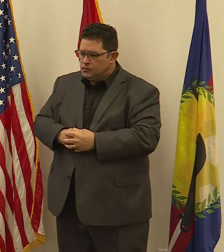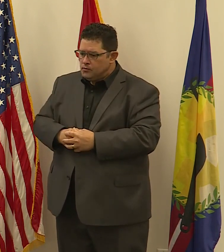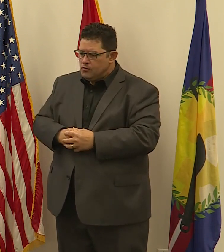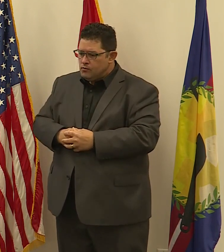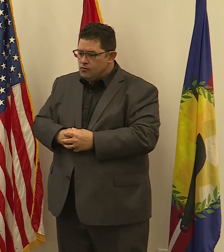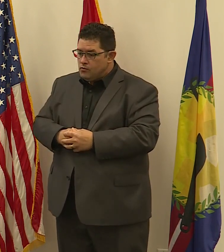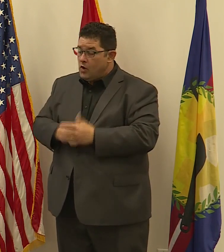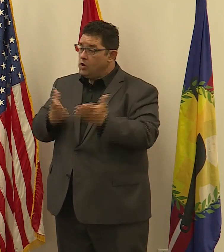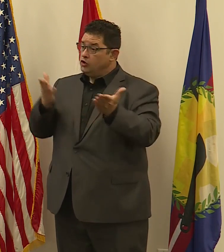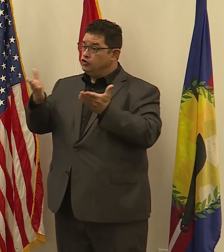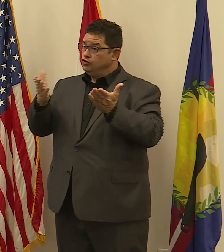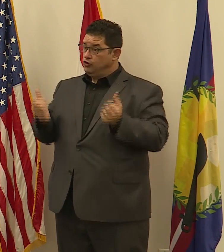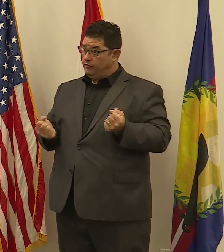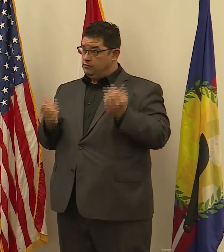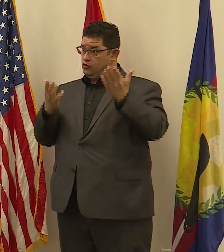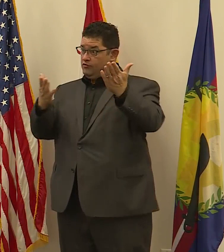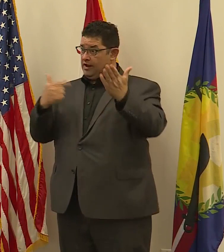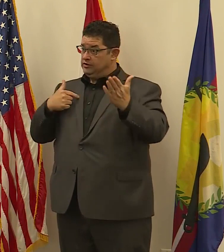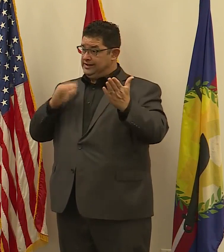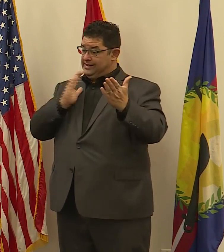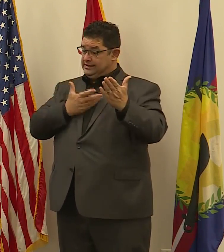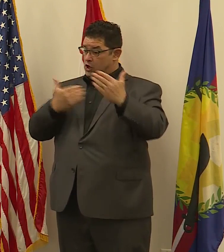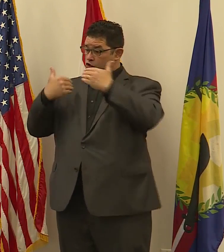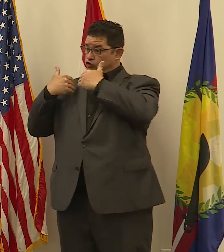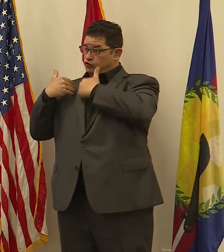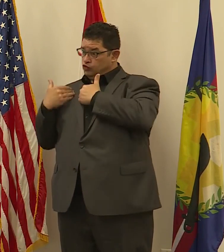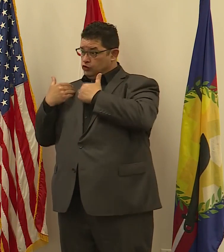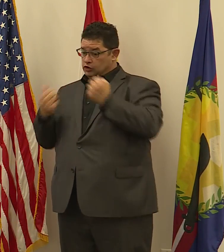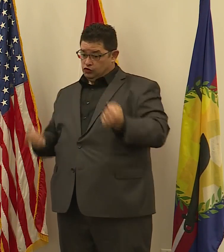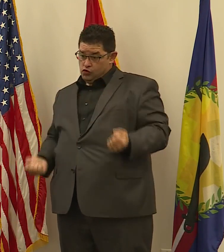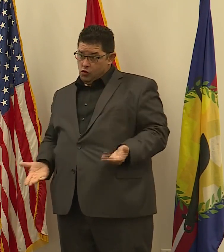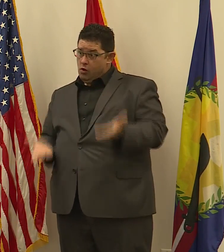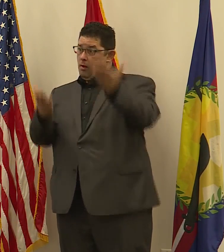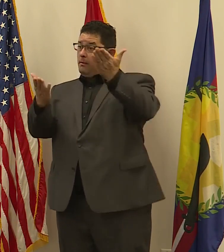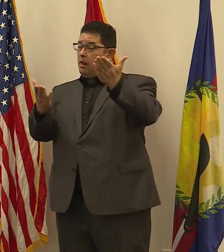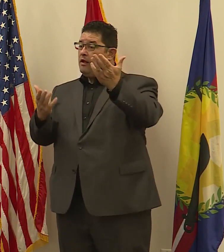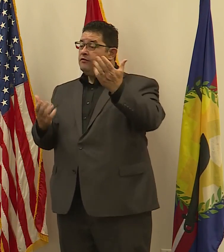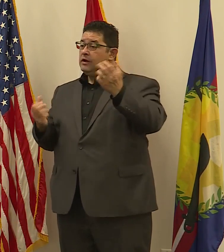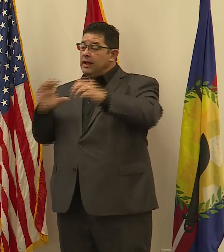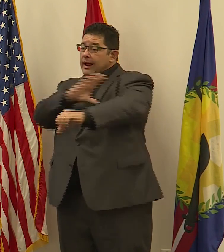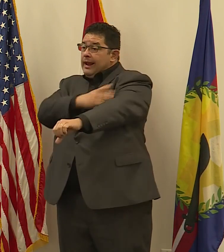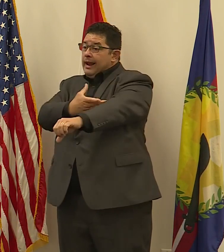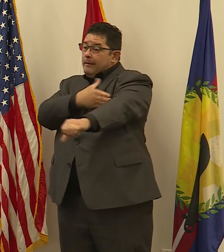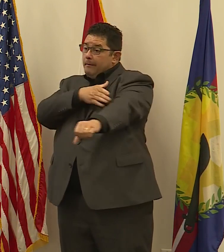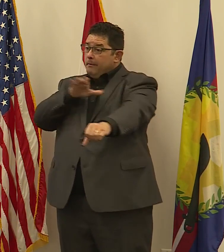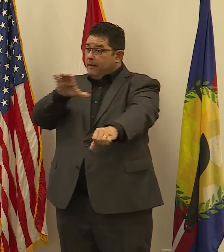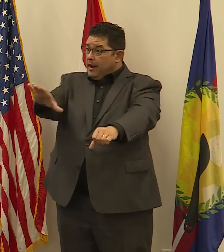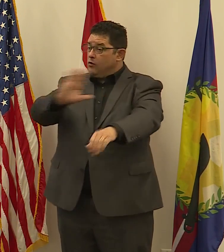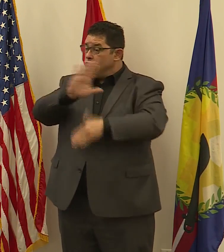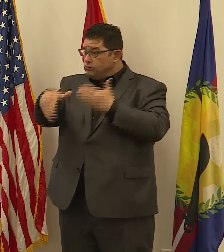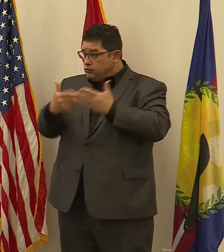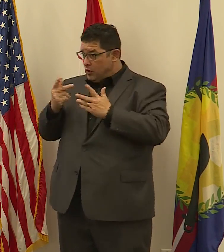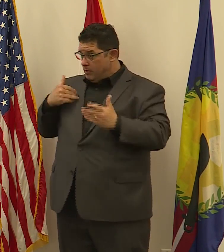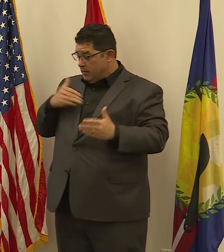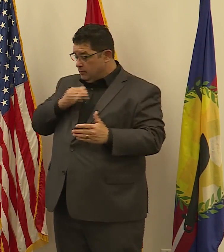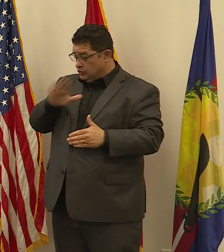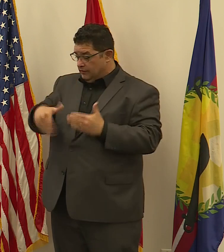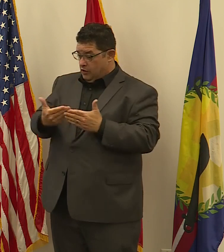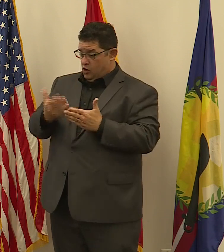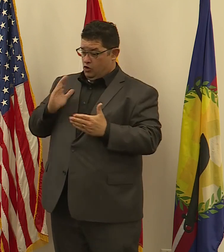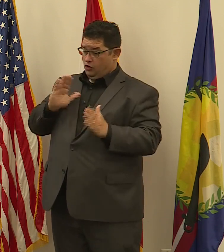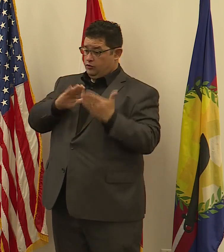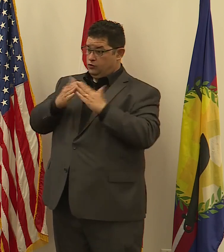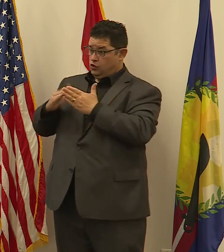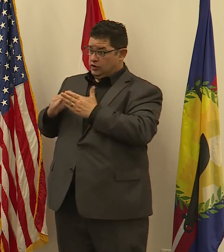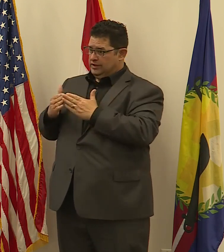As service providers, it is our duty to uplift and empower all members of our community. Casa is stepping up